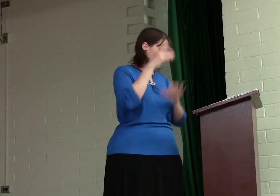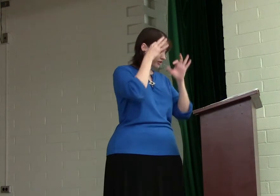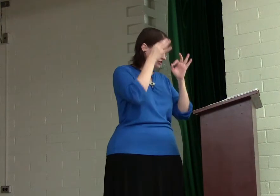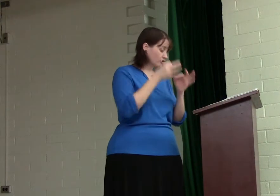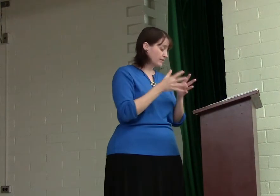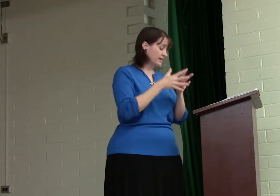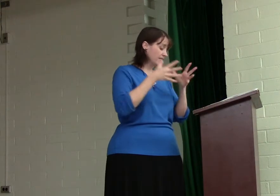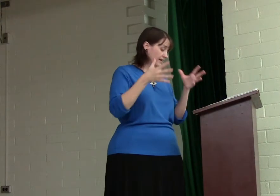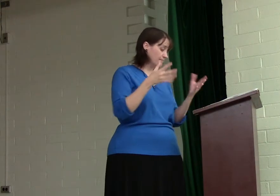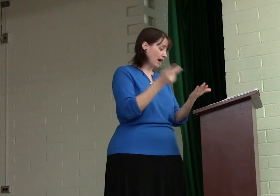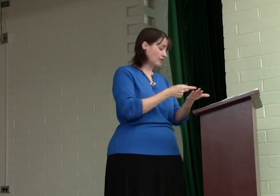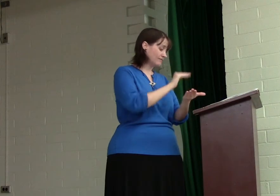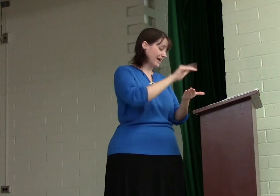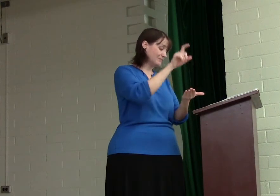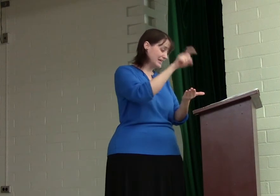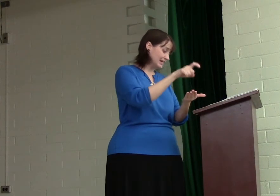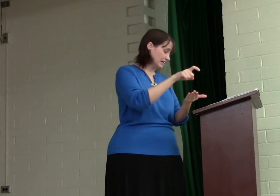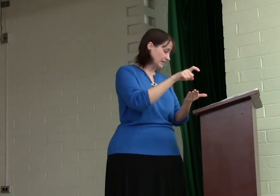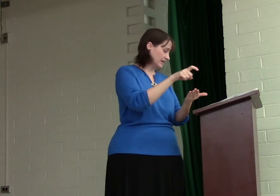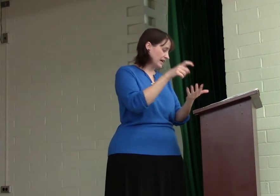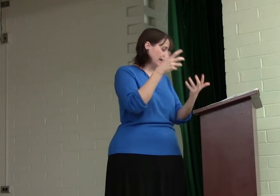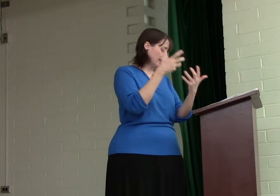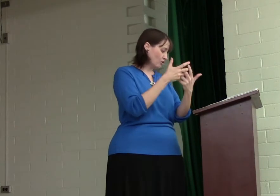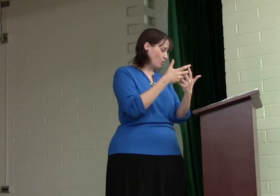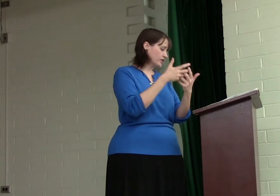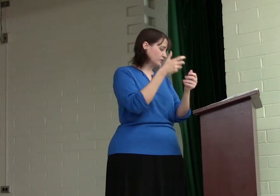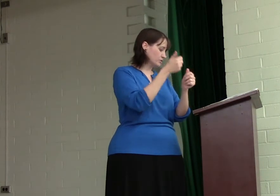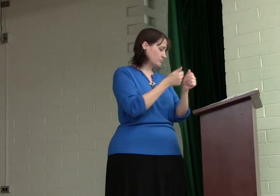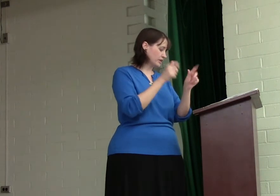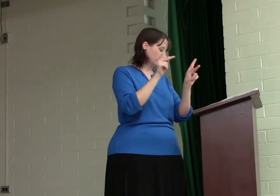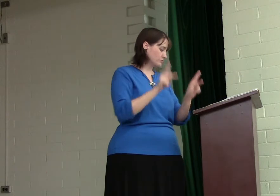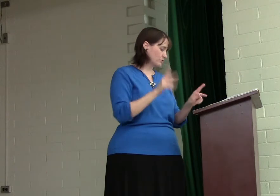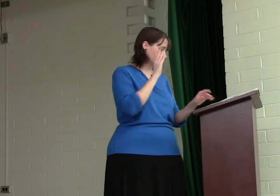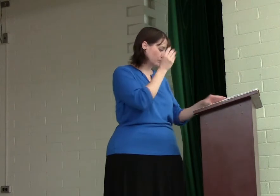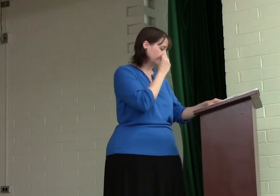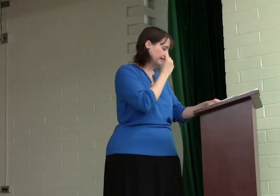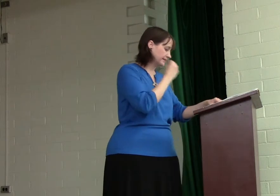you are to determine the amount of lamb needed in accordance with what each person will eat.